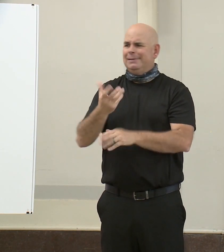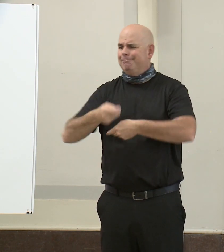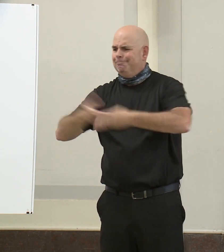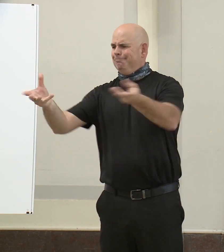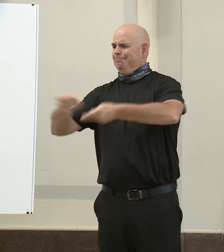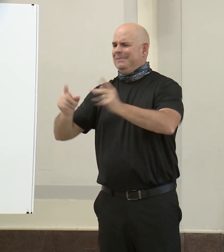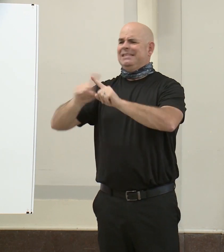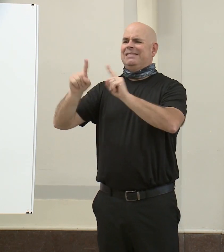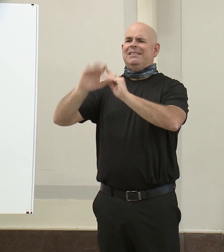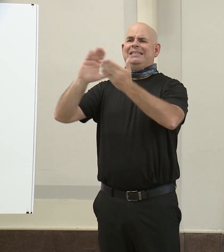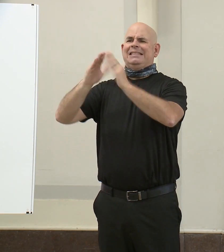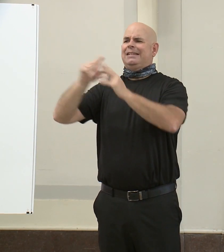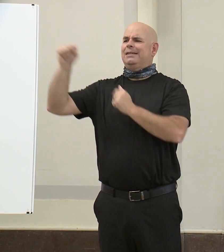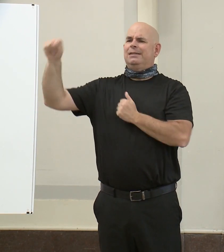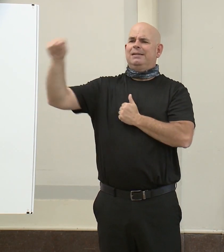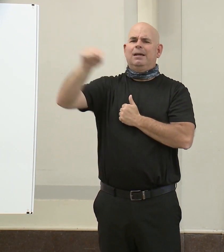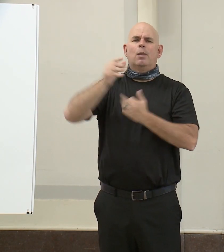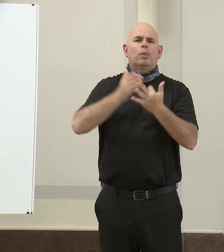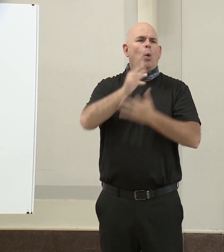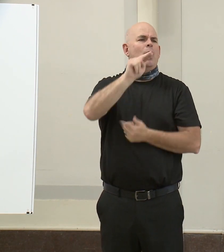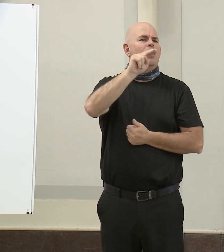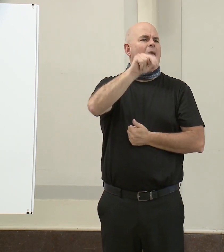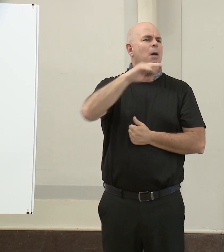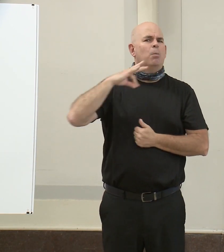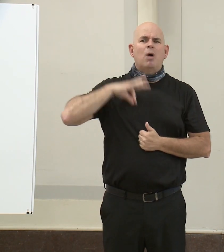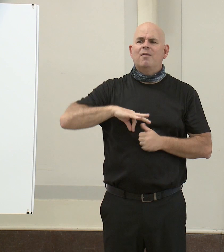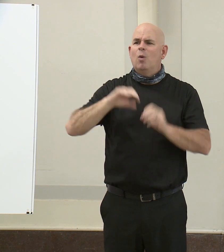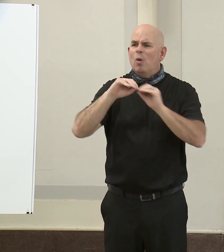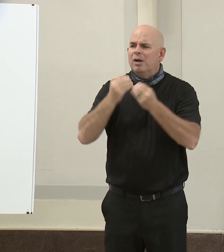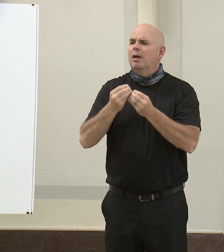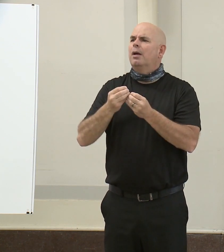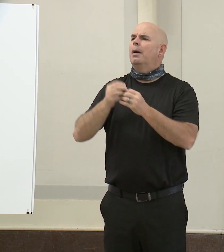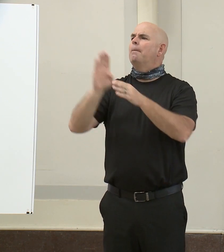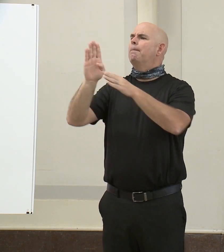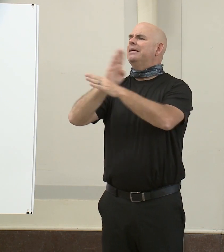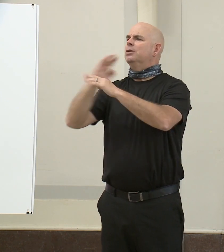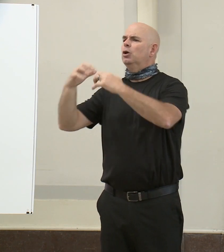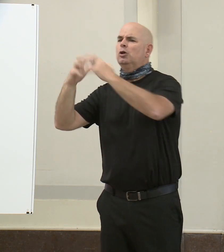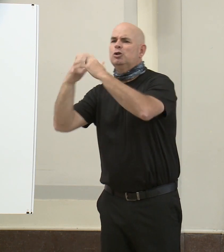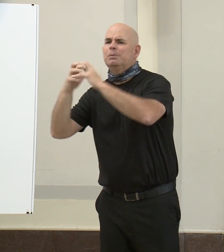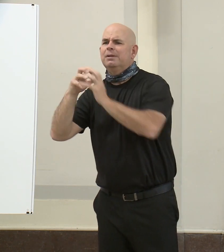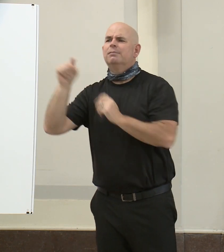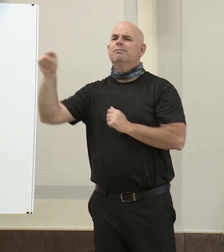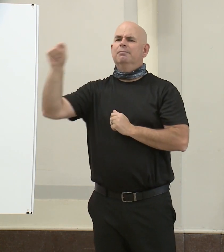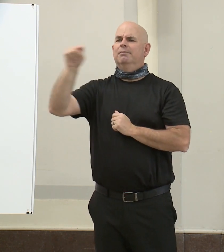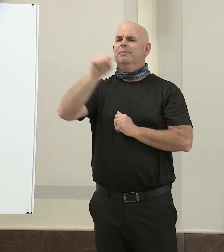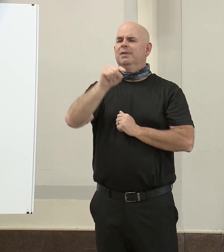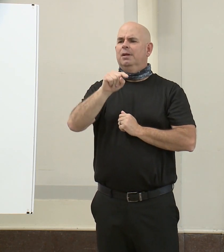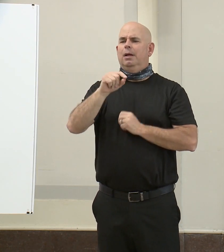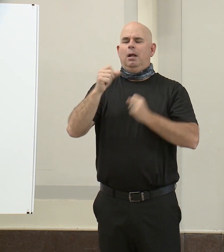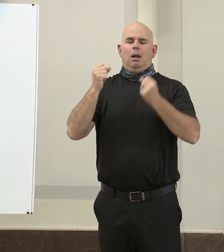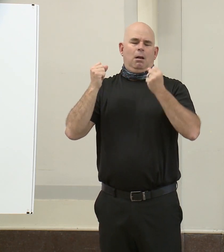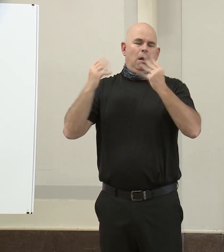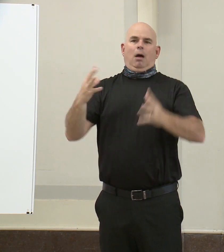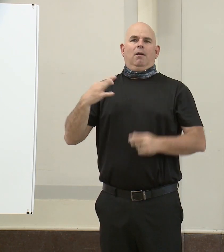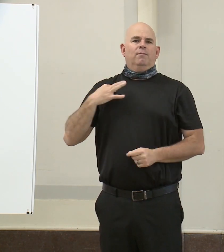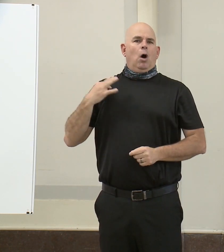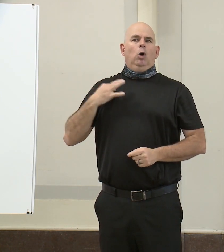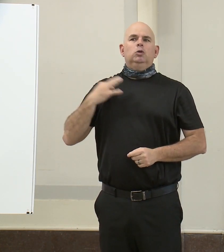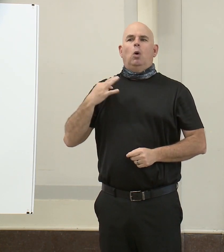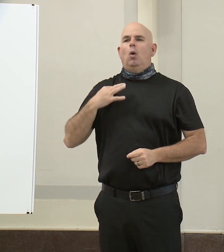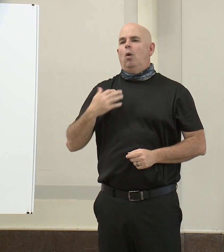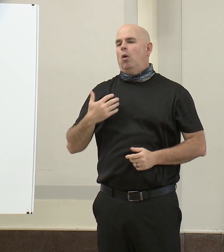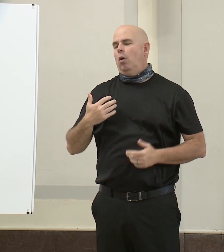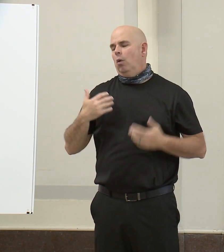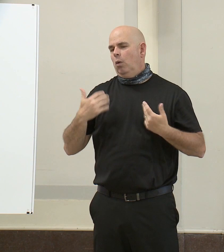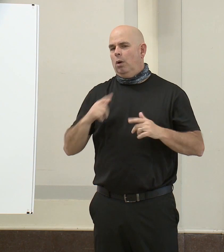nonprofit, community, and cooperative leaders, and hundreds of volunteers. Can't leave out the volunteers. We cannot do this work without all of